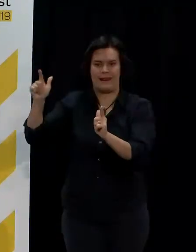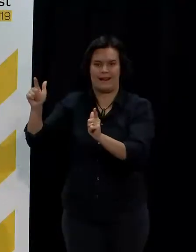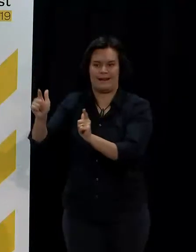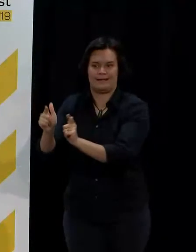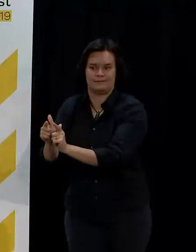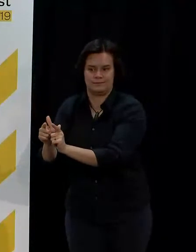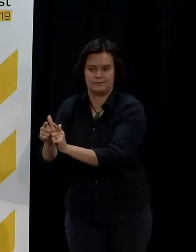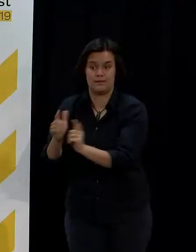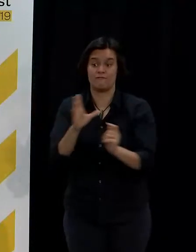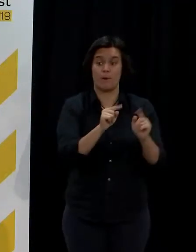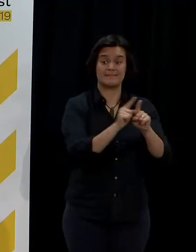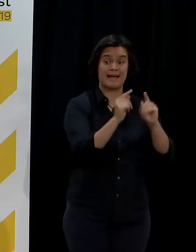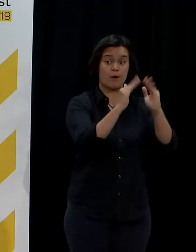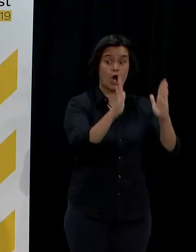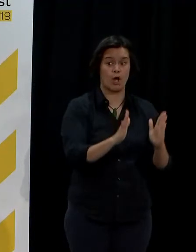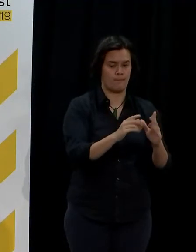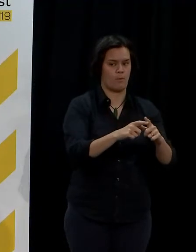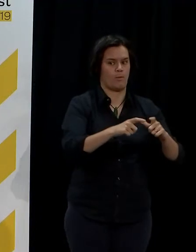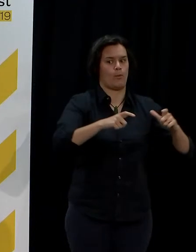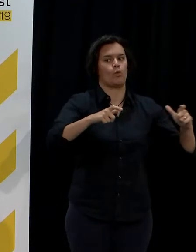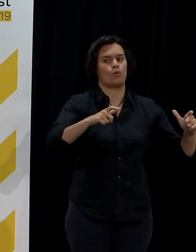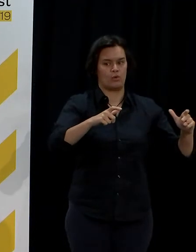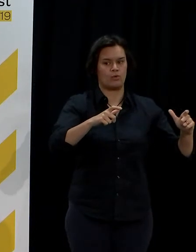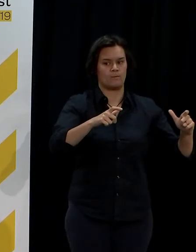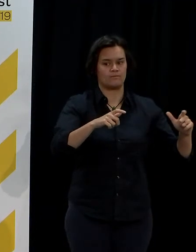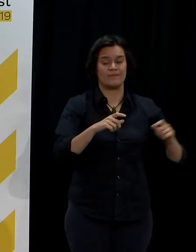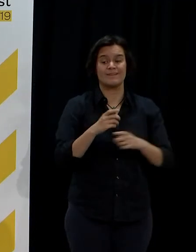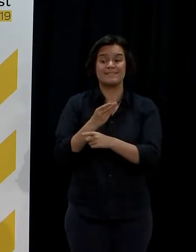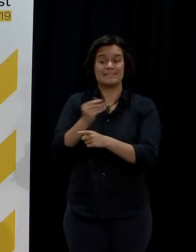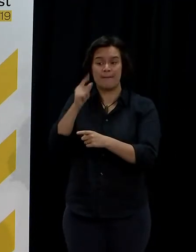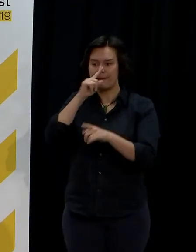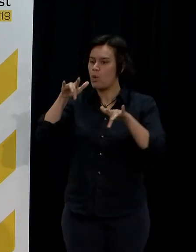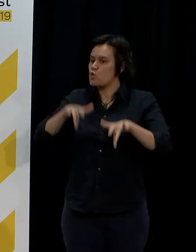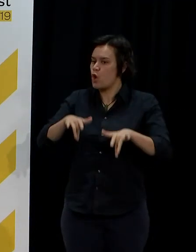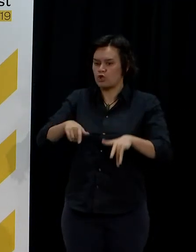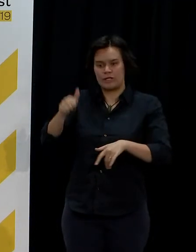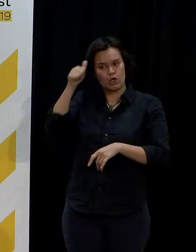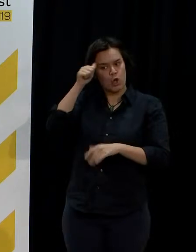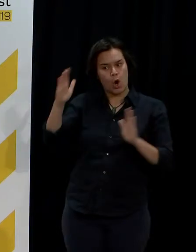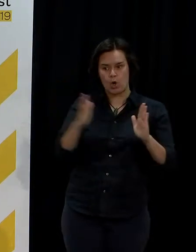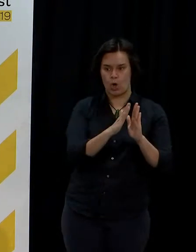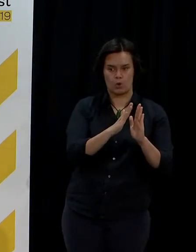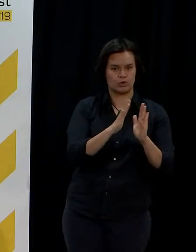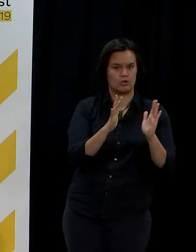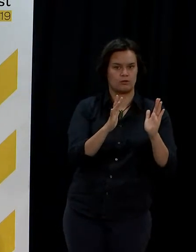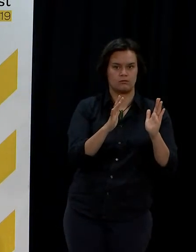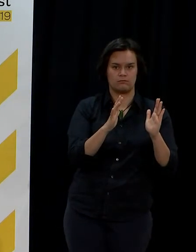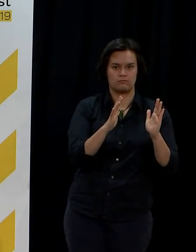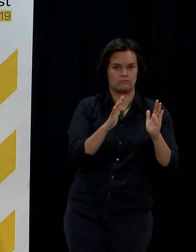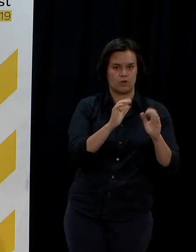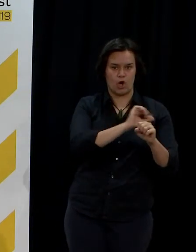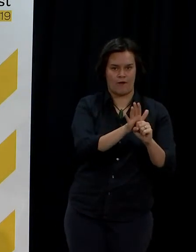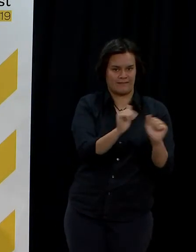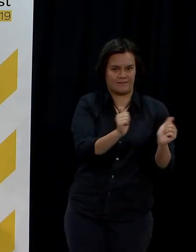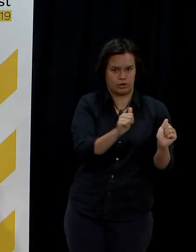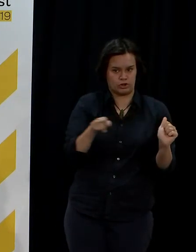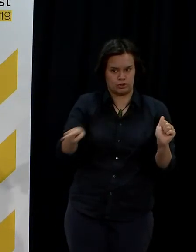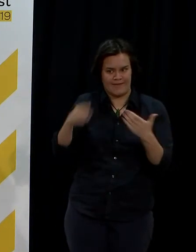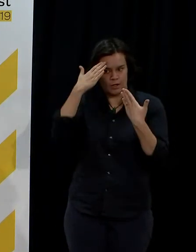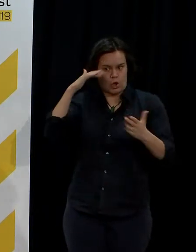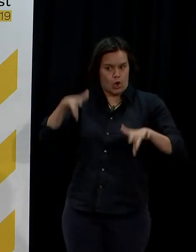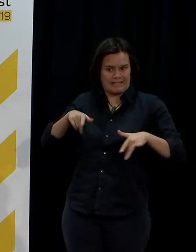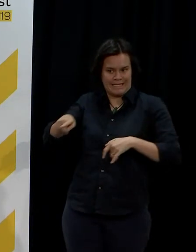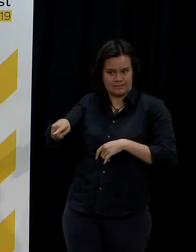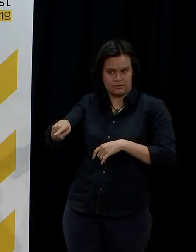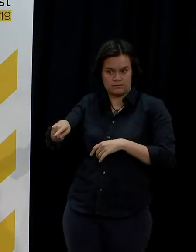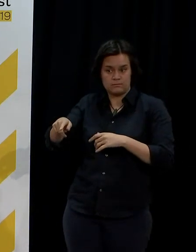events because they haven't been advised they're a contact or they're at risk. So that's where you're starting... We see them going out as essential workers. So while they're